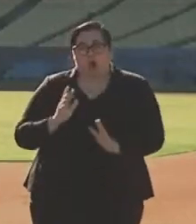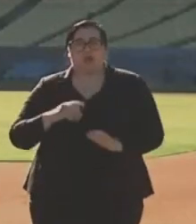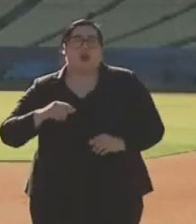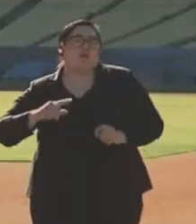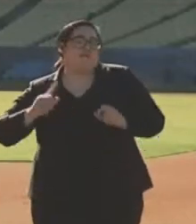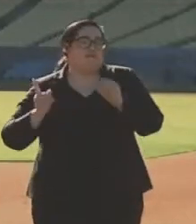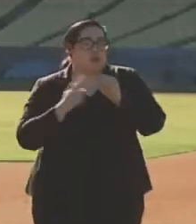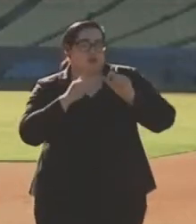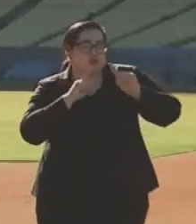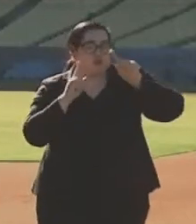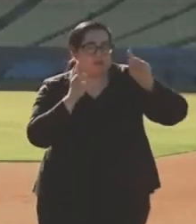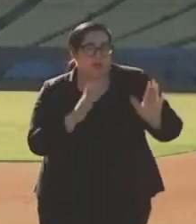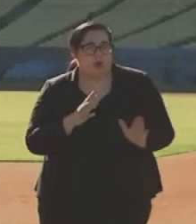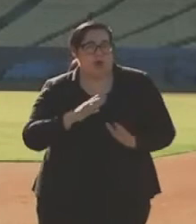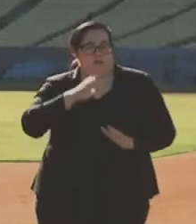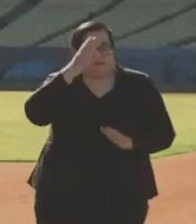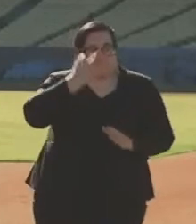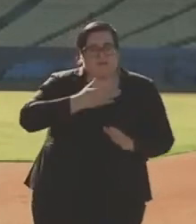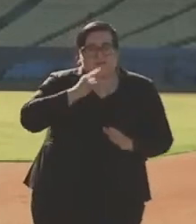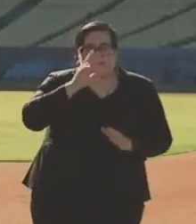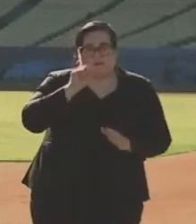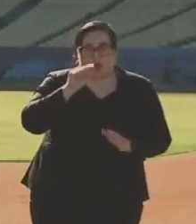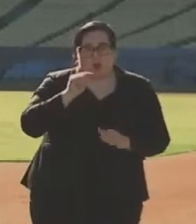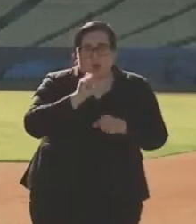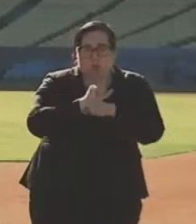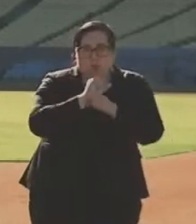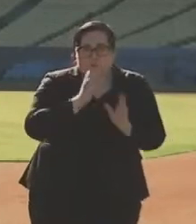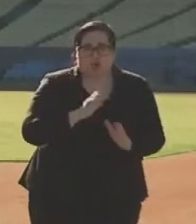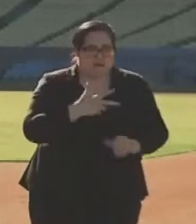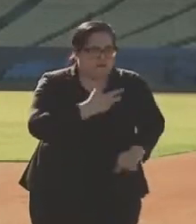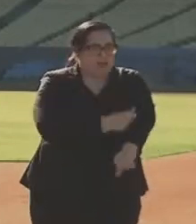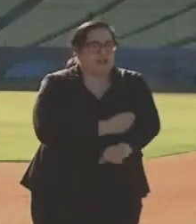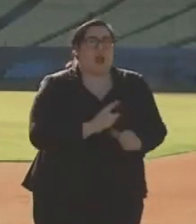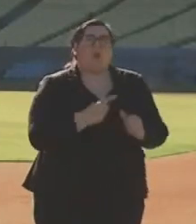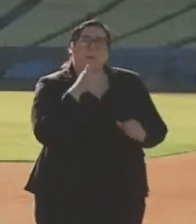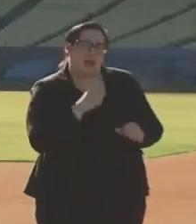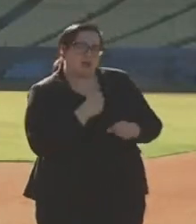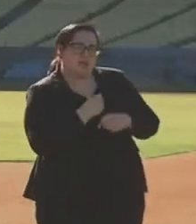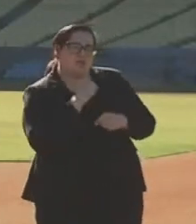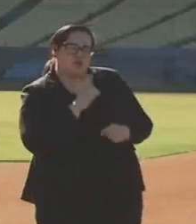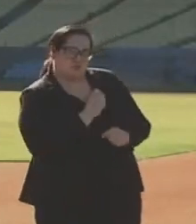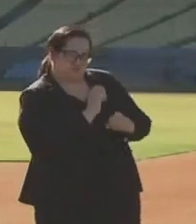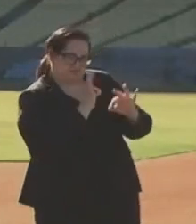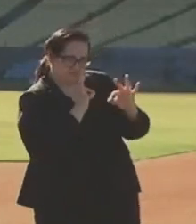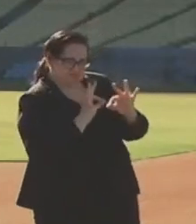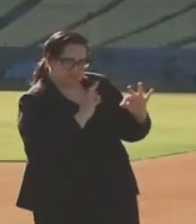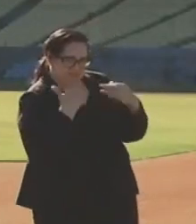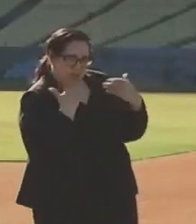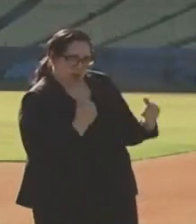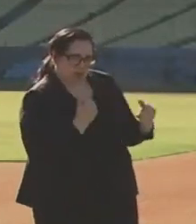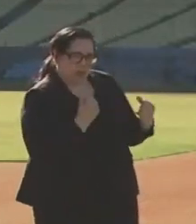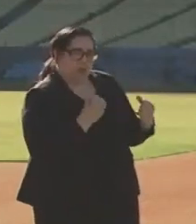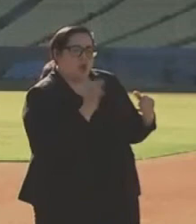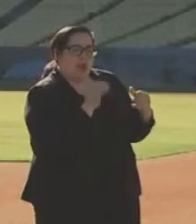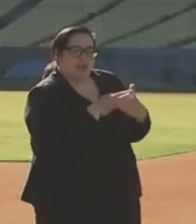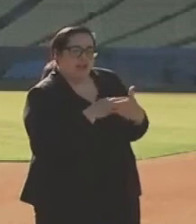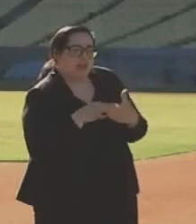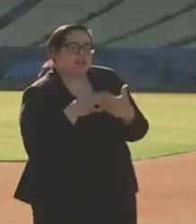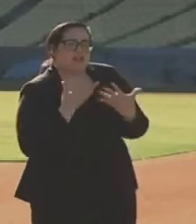vaccinated. We need to do right by them. And we need to make sure that they stay healthy to get the rest of us through this crisis.